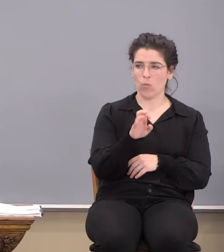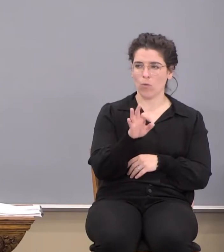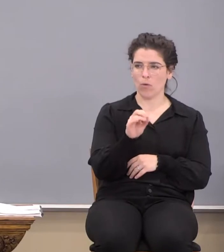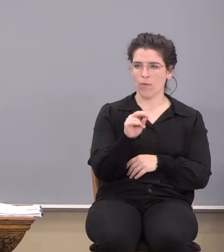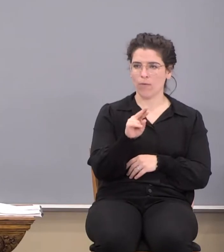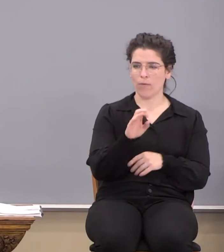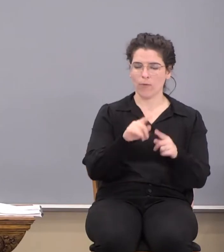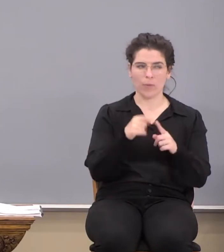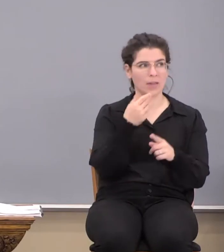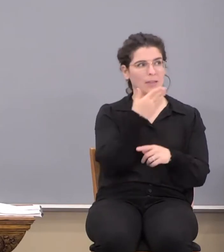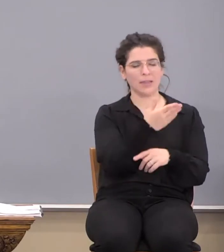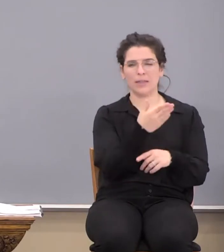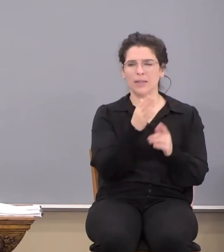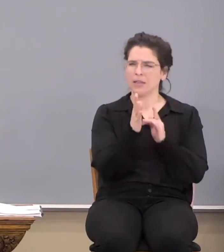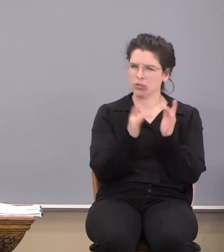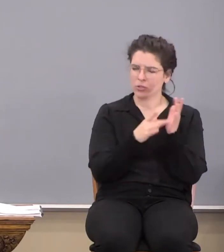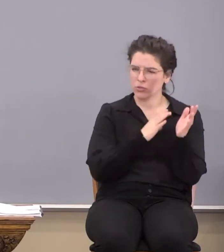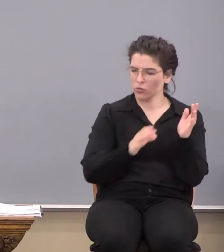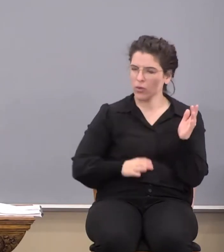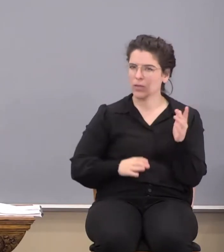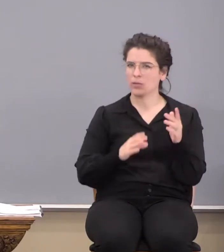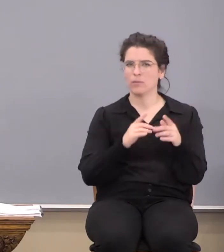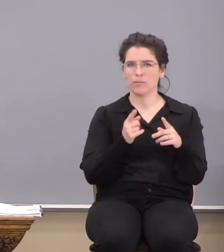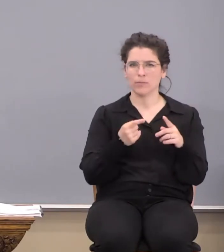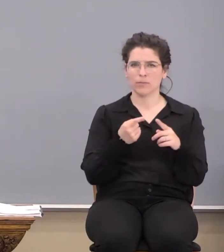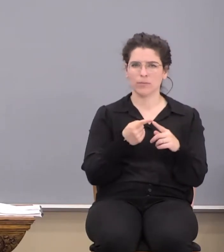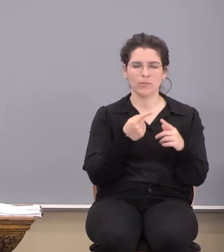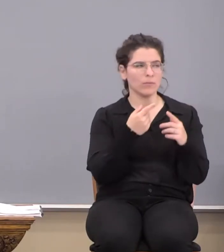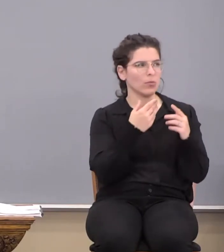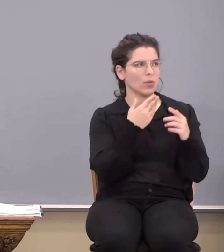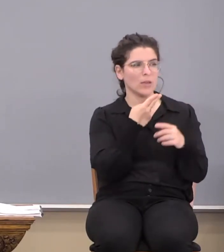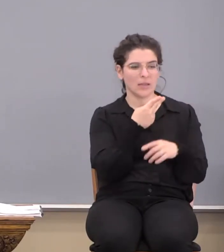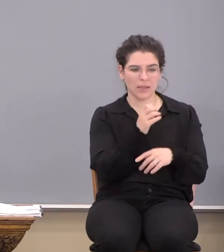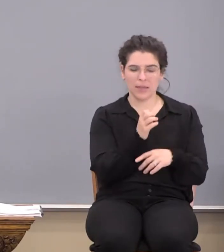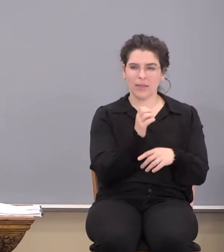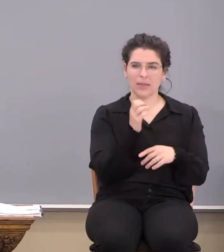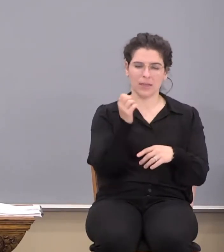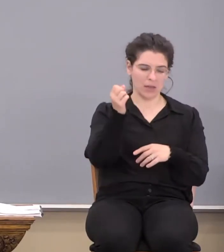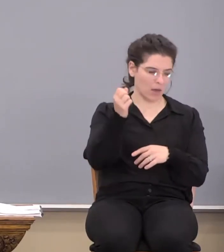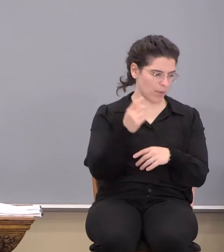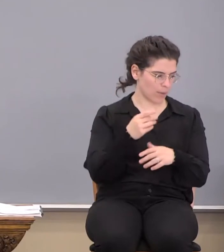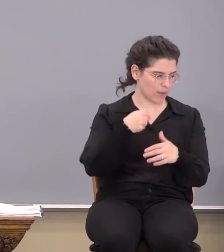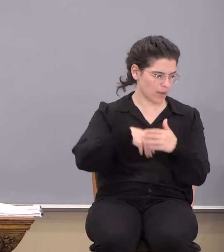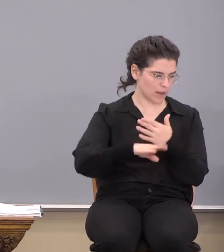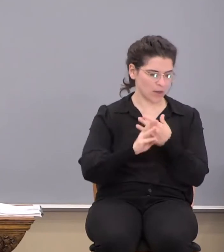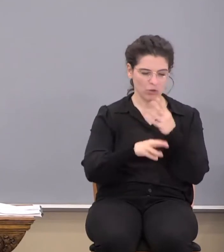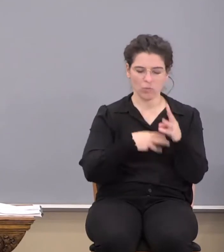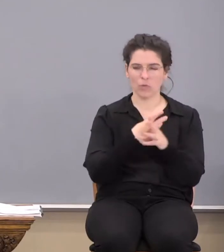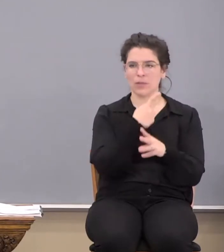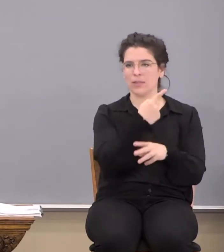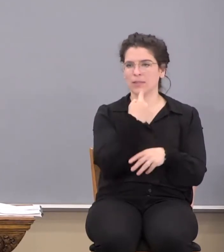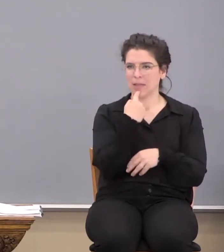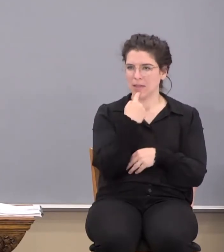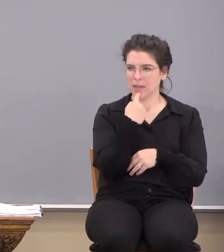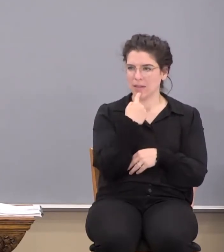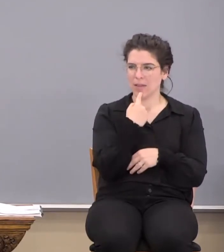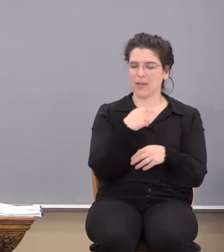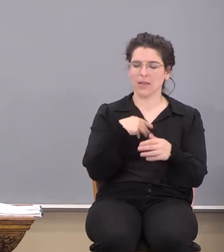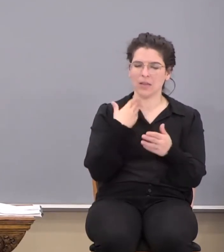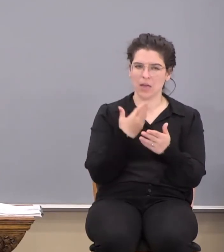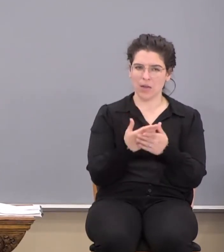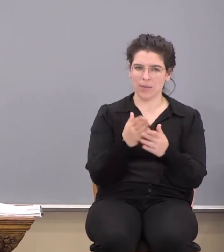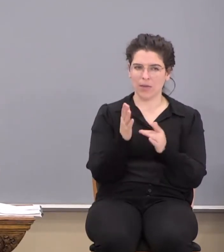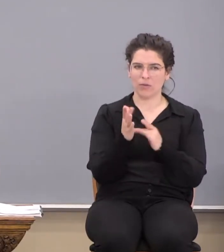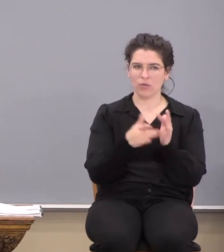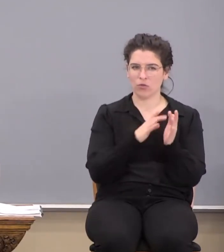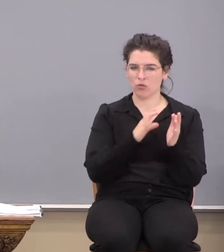there. Hebrews 10.5 says, Wherefore, when He cometh into the world, He saith. The coming of Jesus